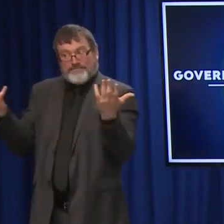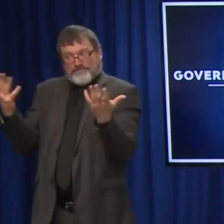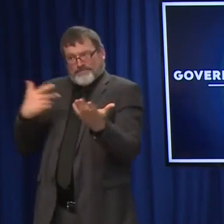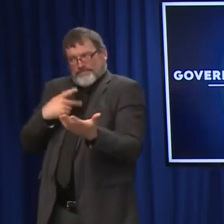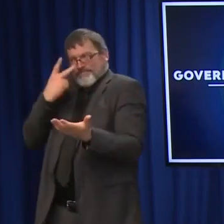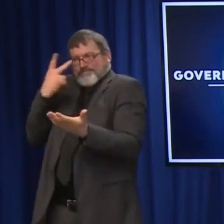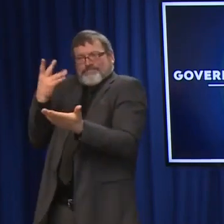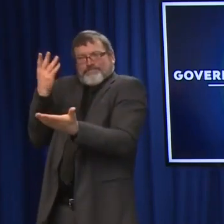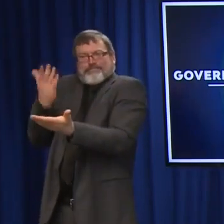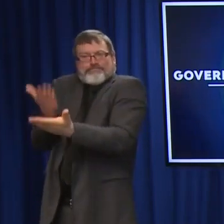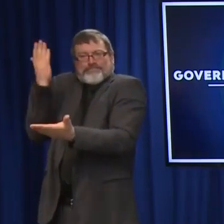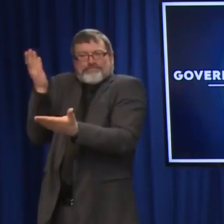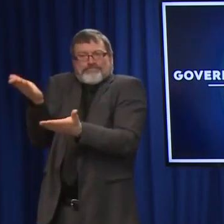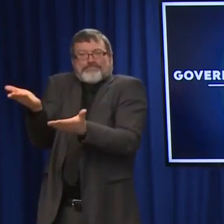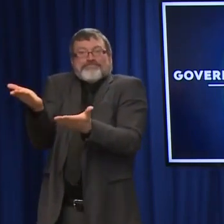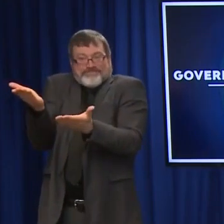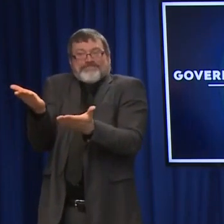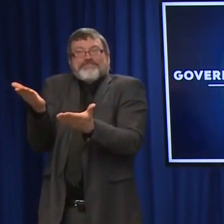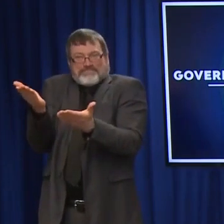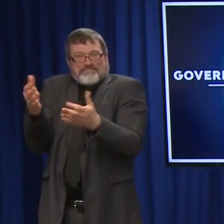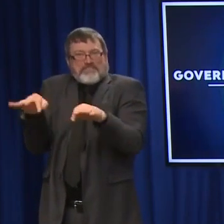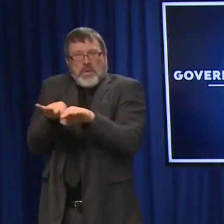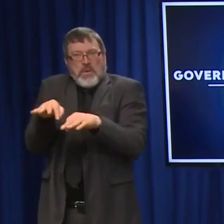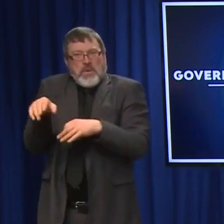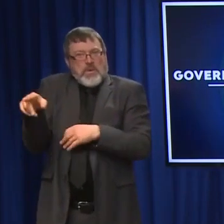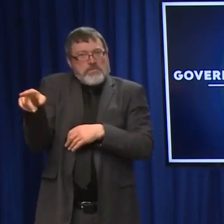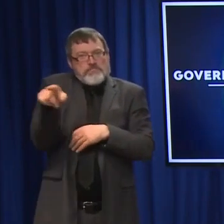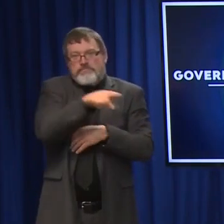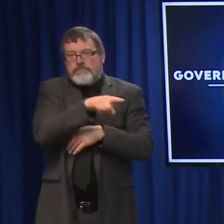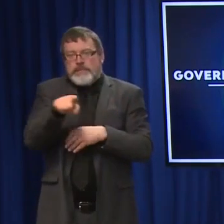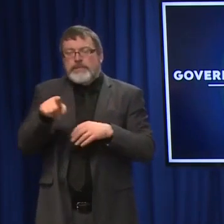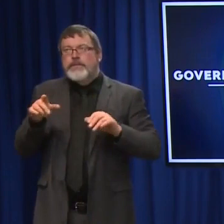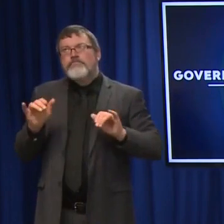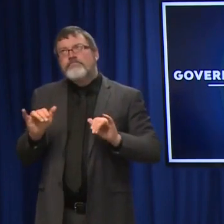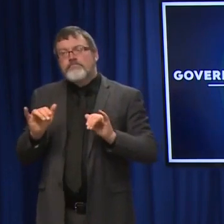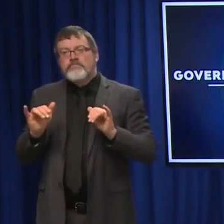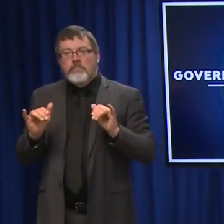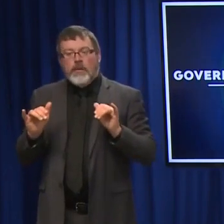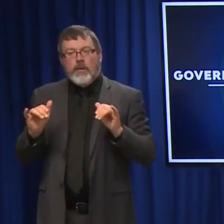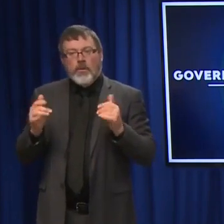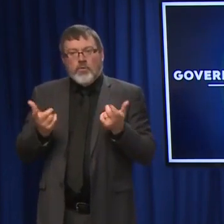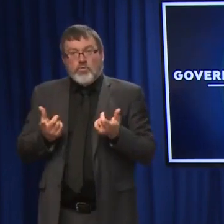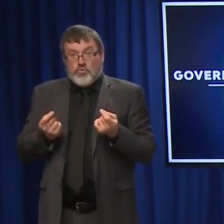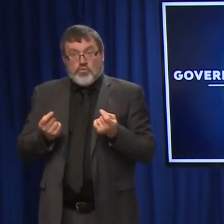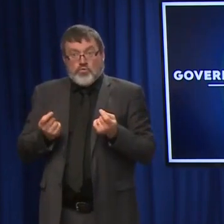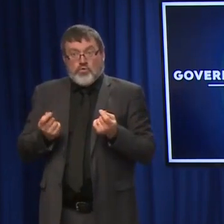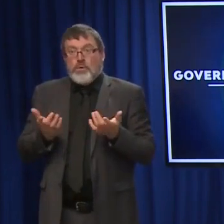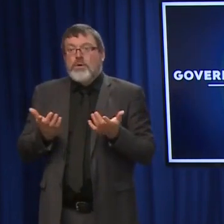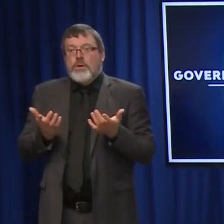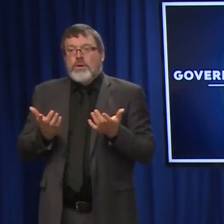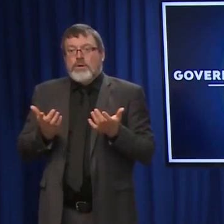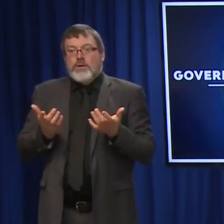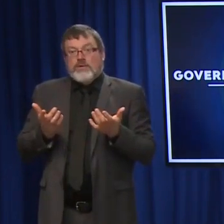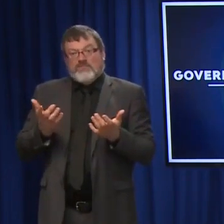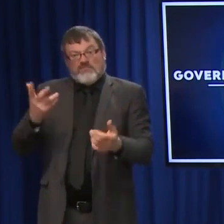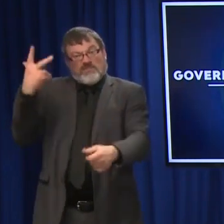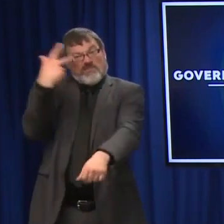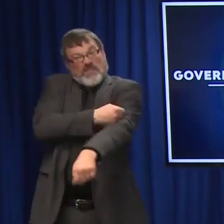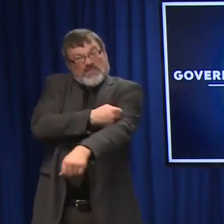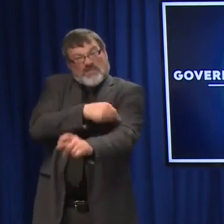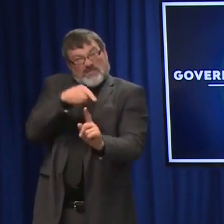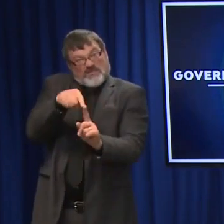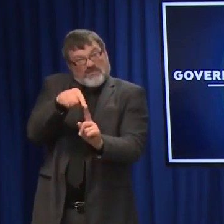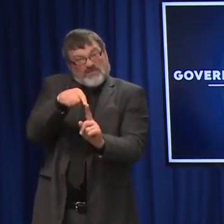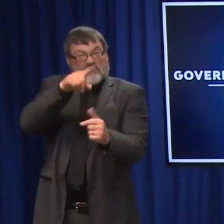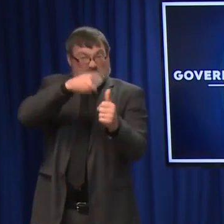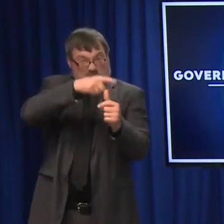the importance also of people not just relying on the vaccine when we have such high levels of COVID-19,